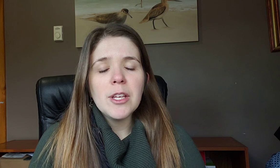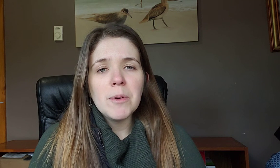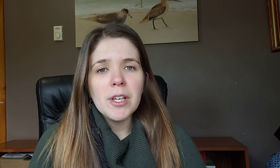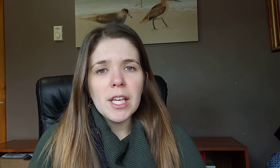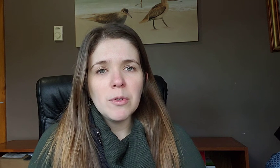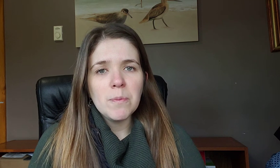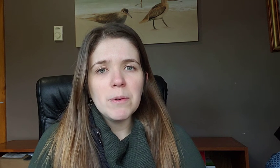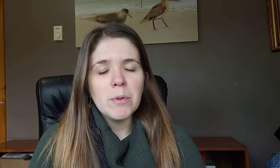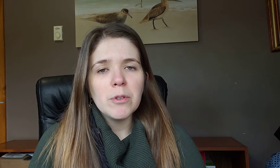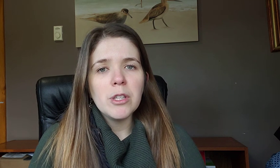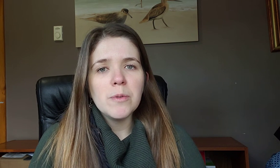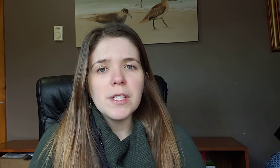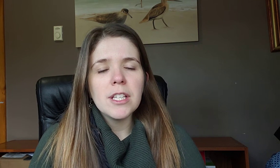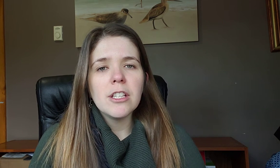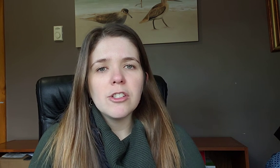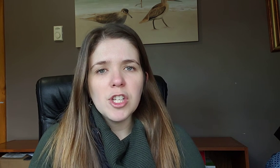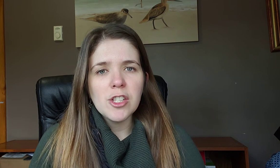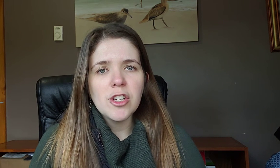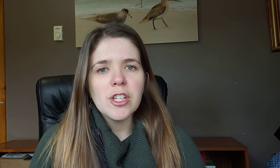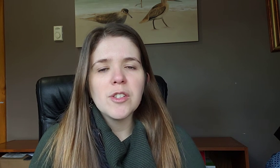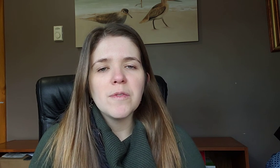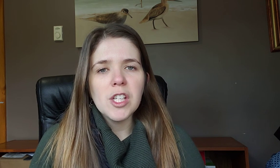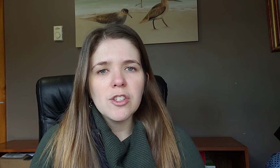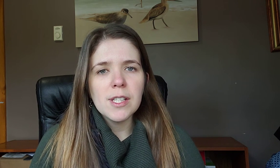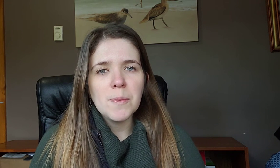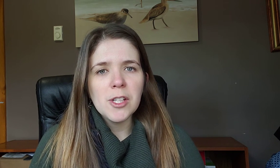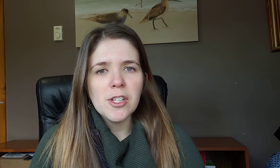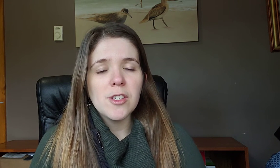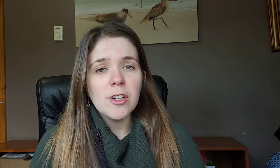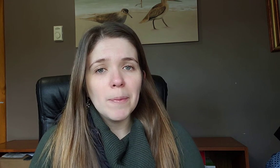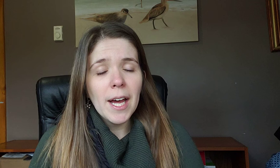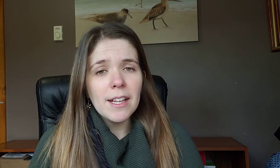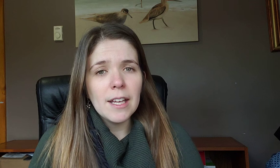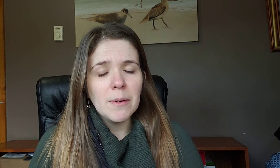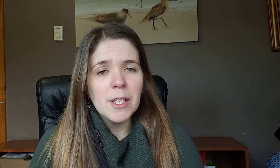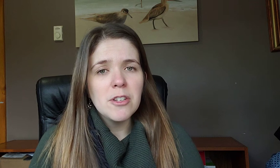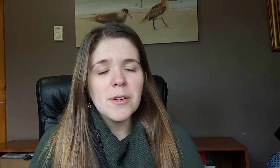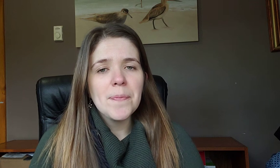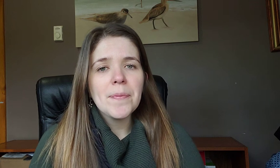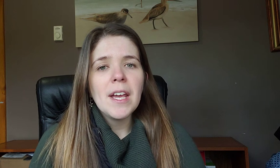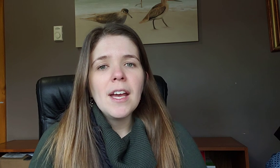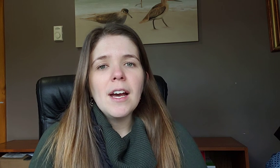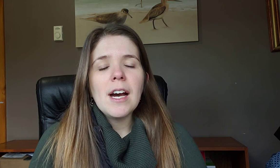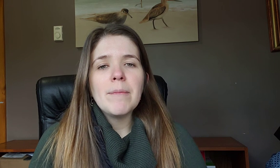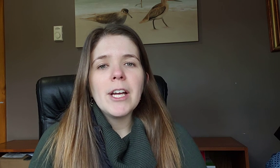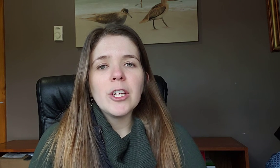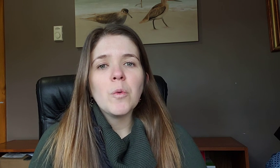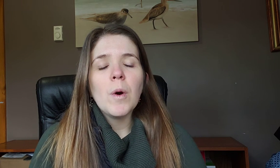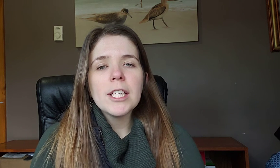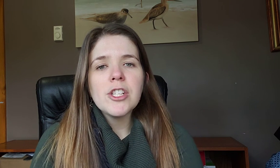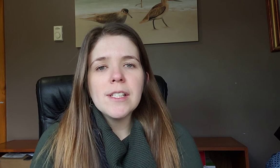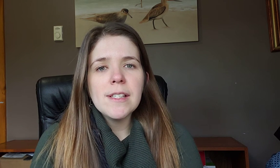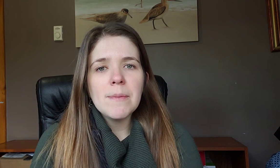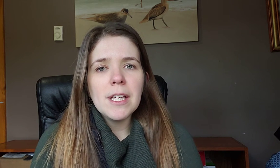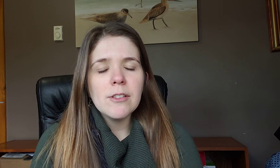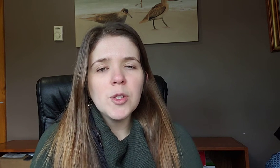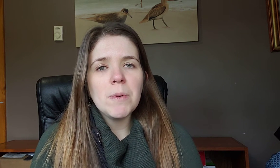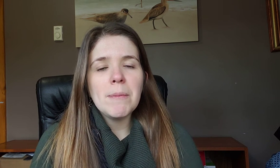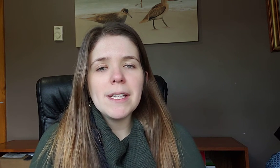communicate with people using gestures facial expressions in your body language and you're watching somebody else who might be